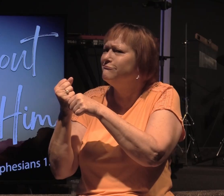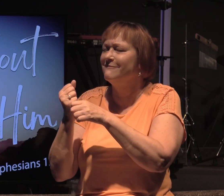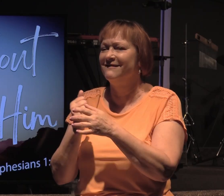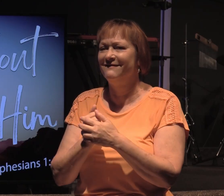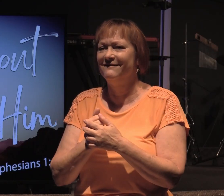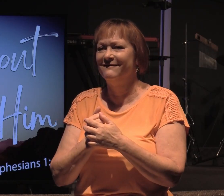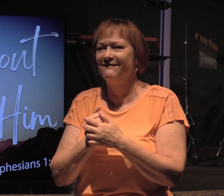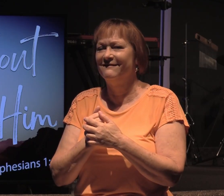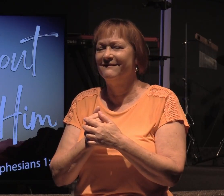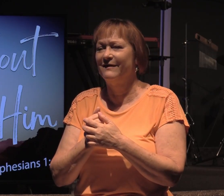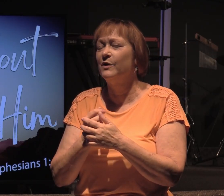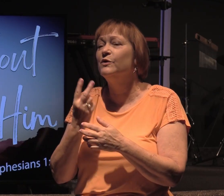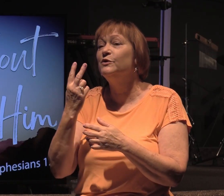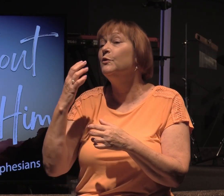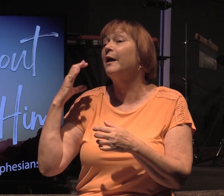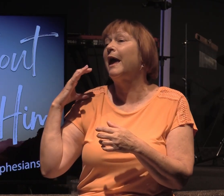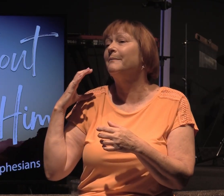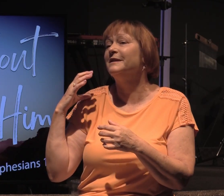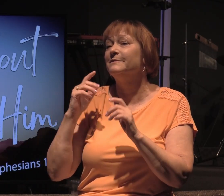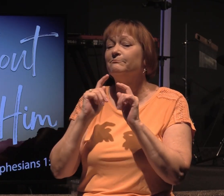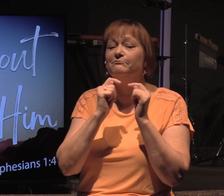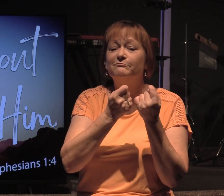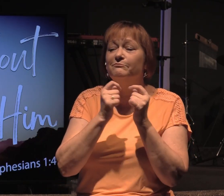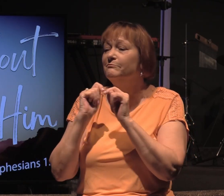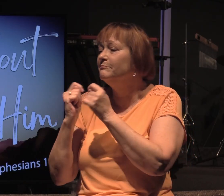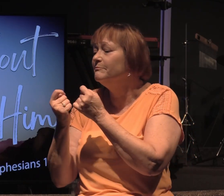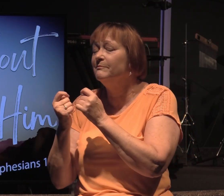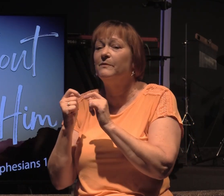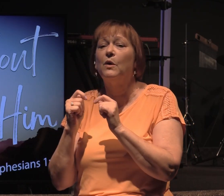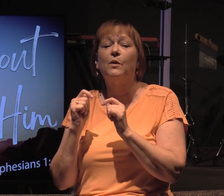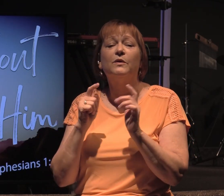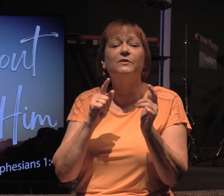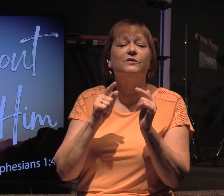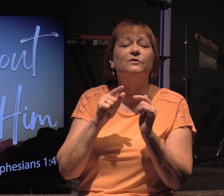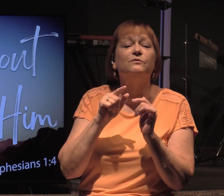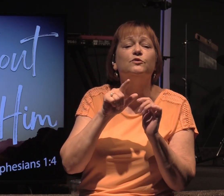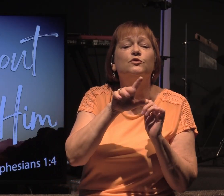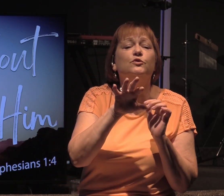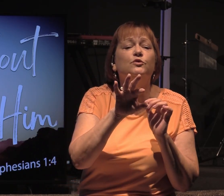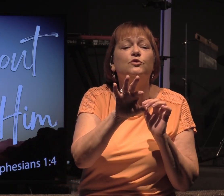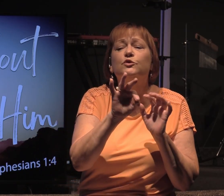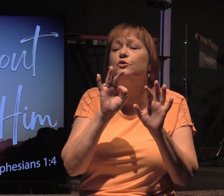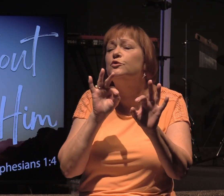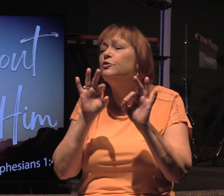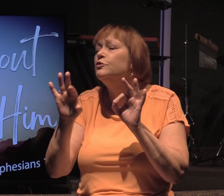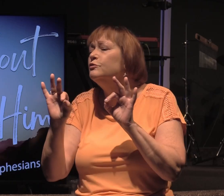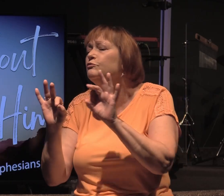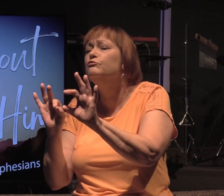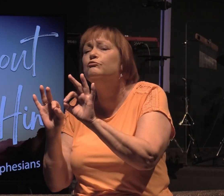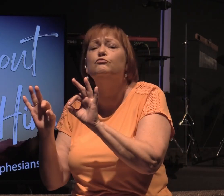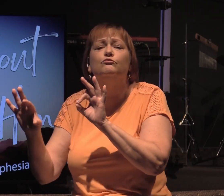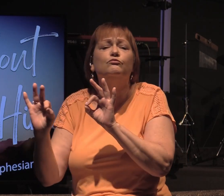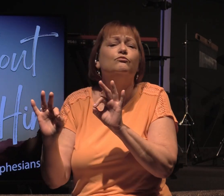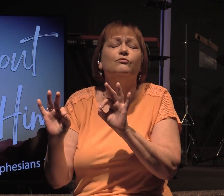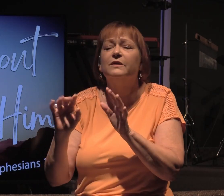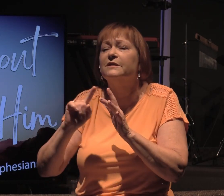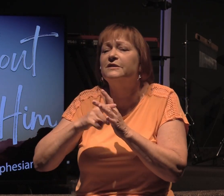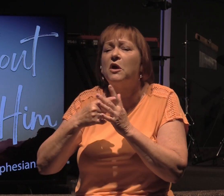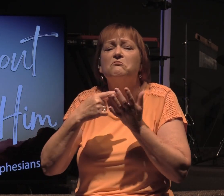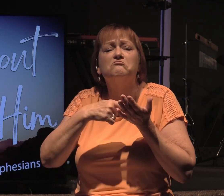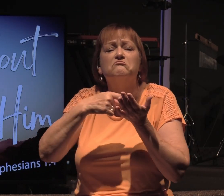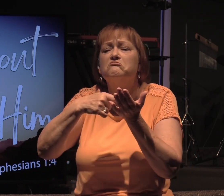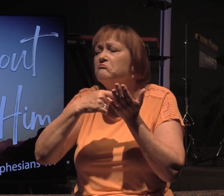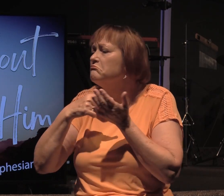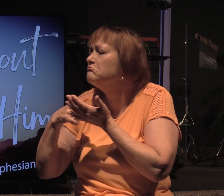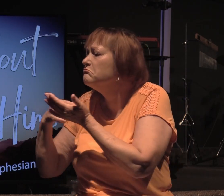We got two captains. One captain chooses his best friend. The other captain chooses his best friend. And then they start talking.